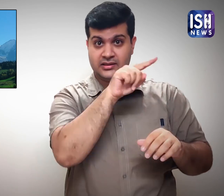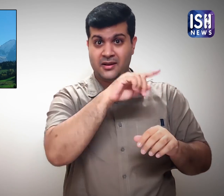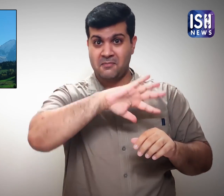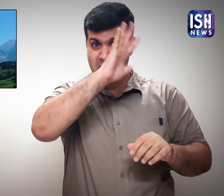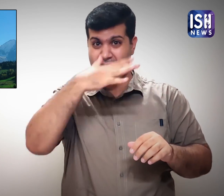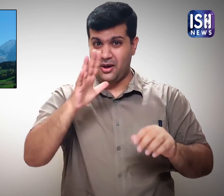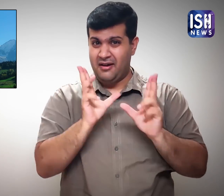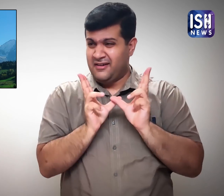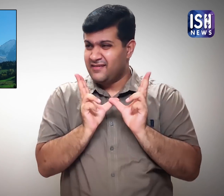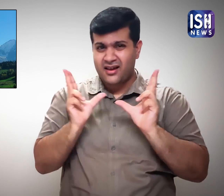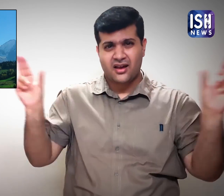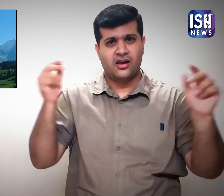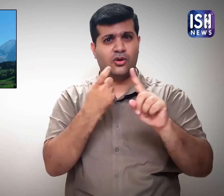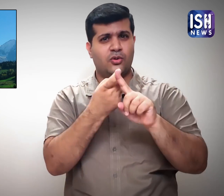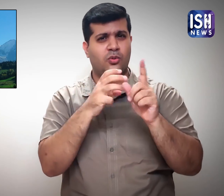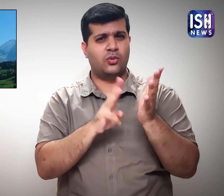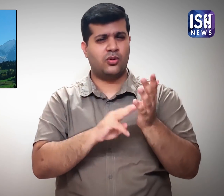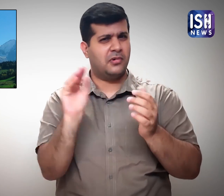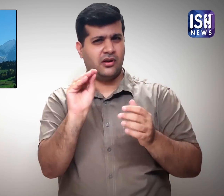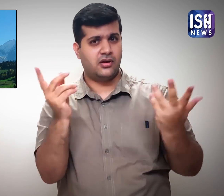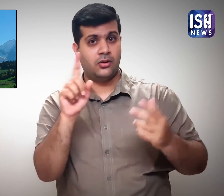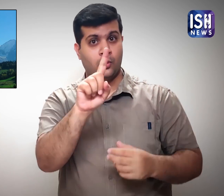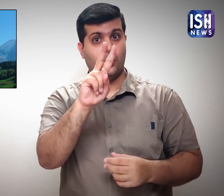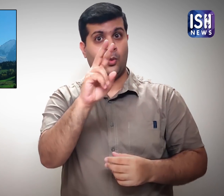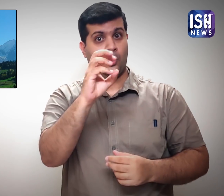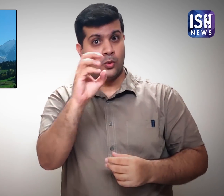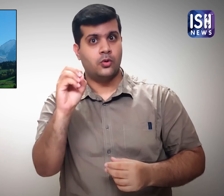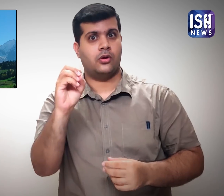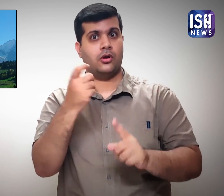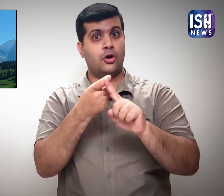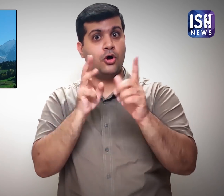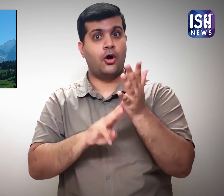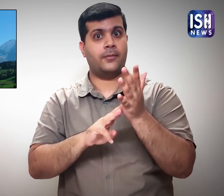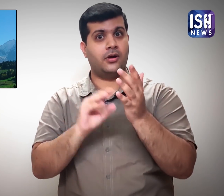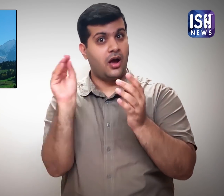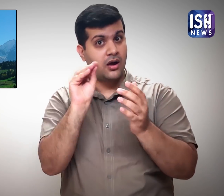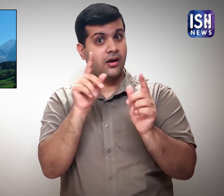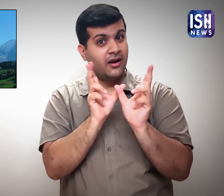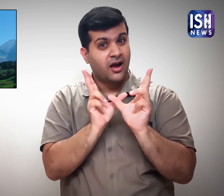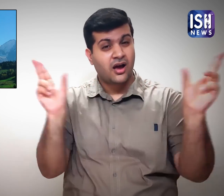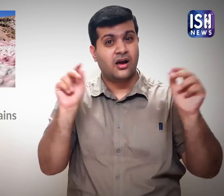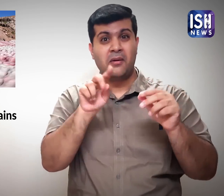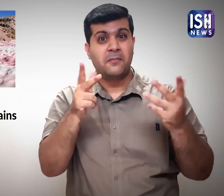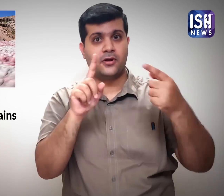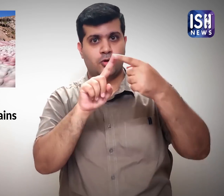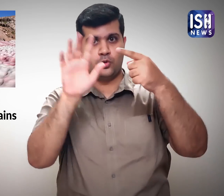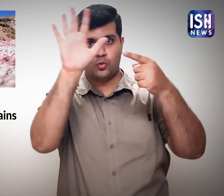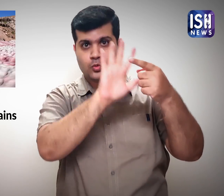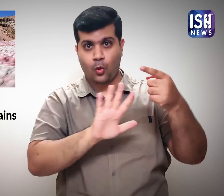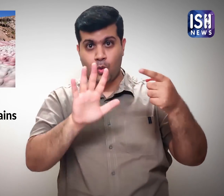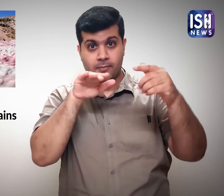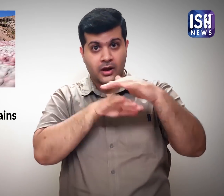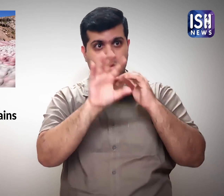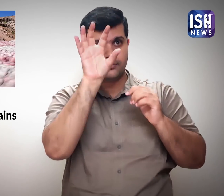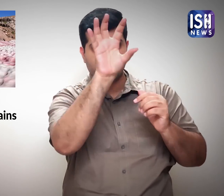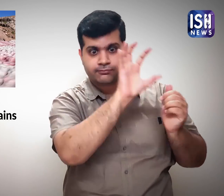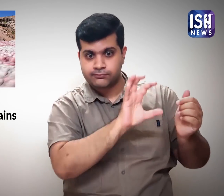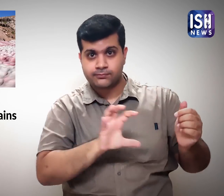They stretch approximately 1,200 km and lies extensively